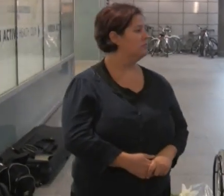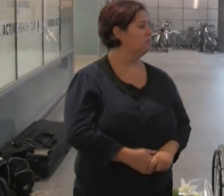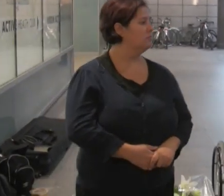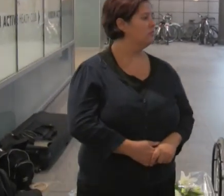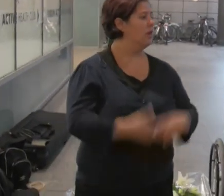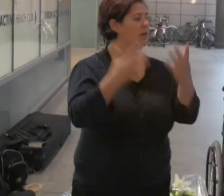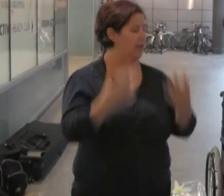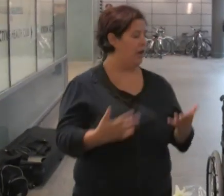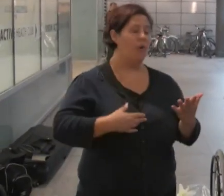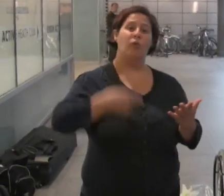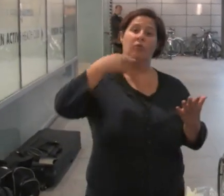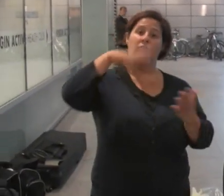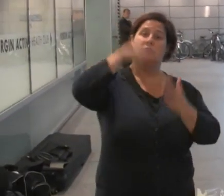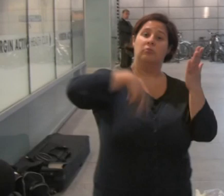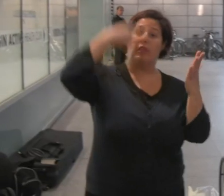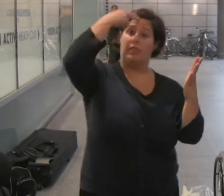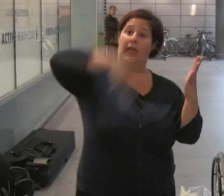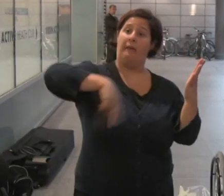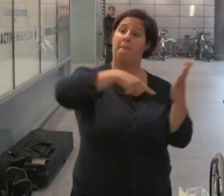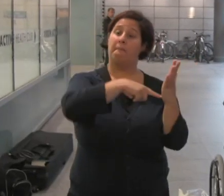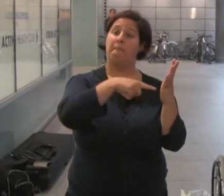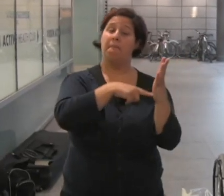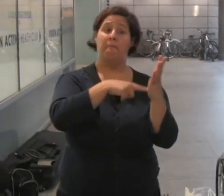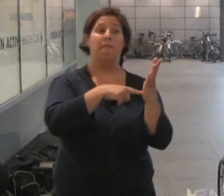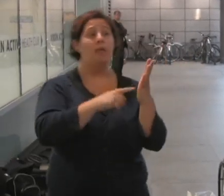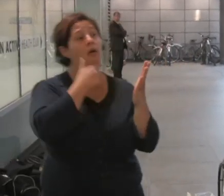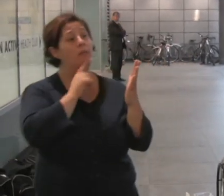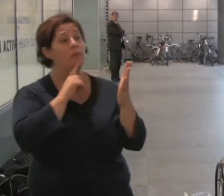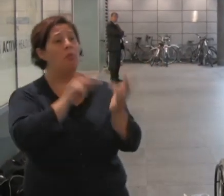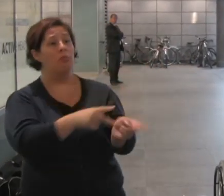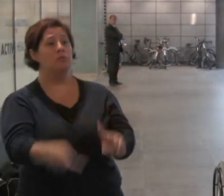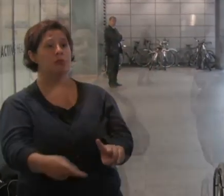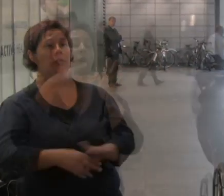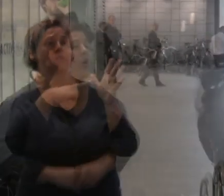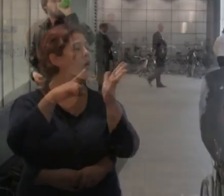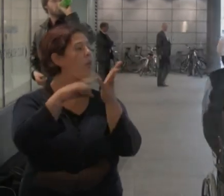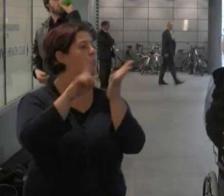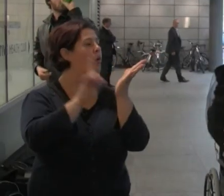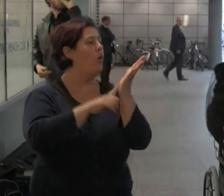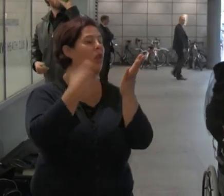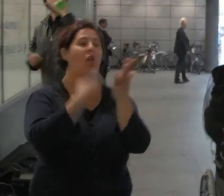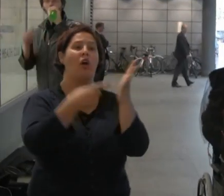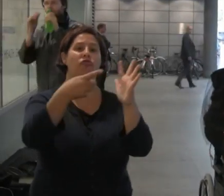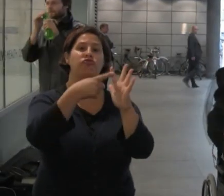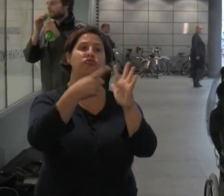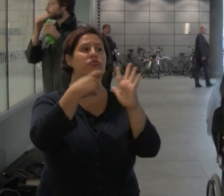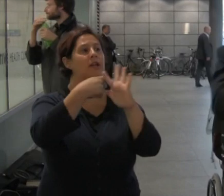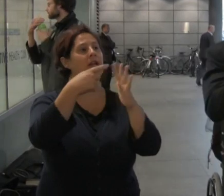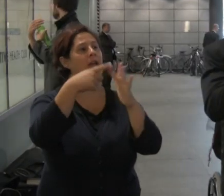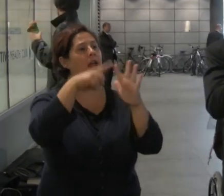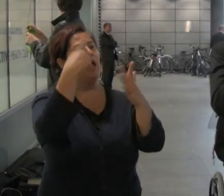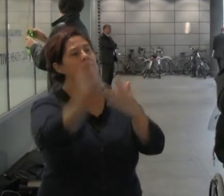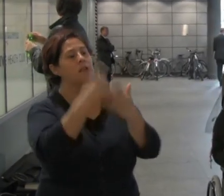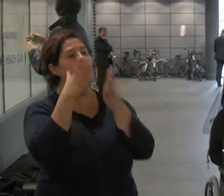We will now read out the names of those who have perished. As an acclaimed Scottish writer, talented